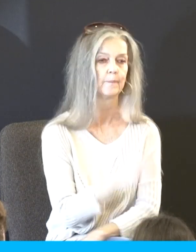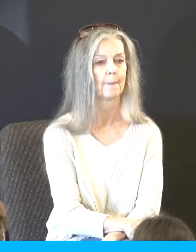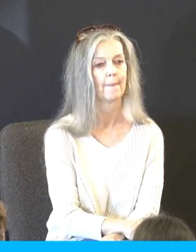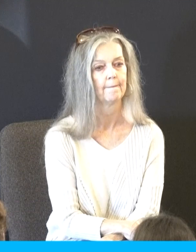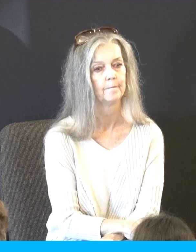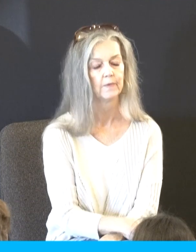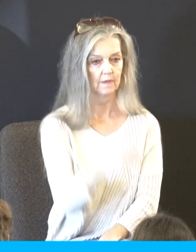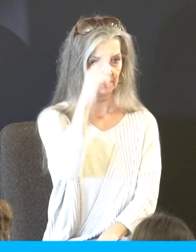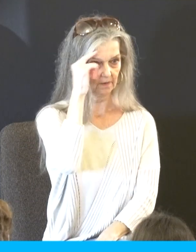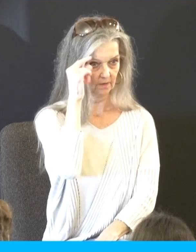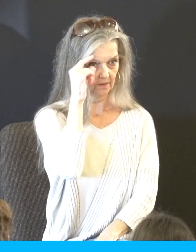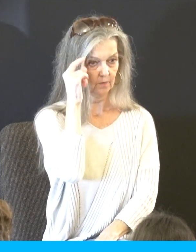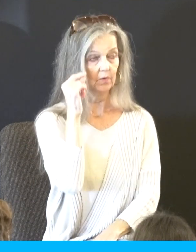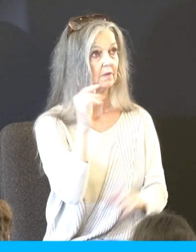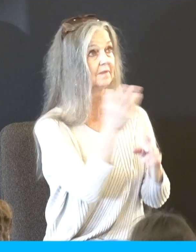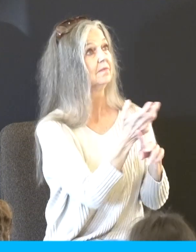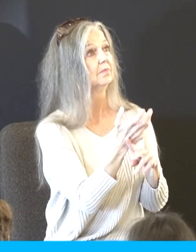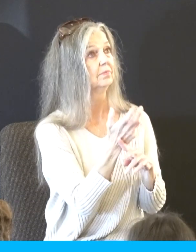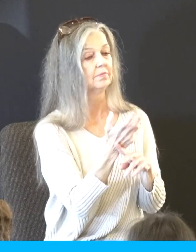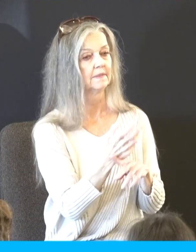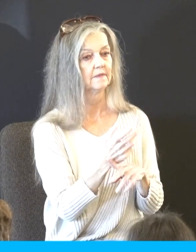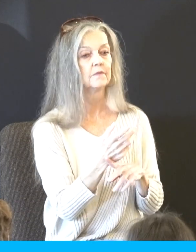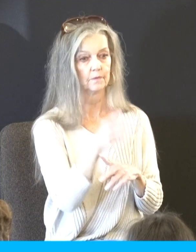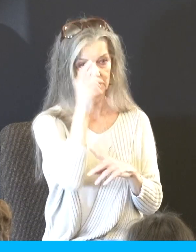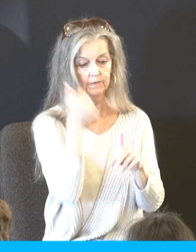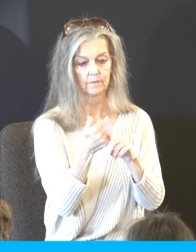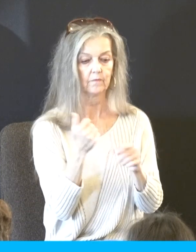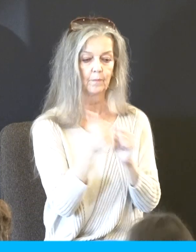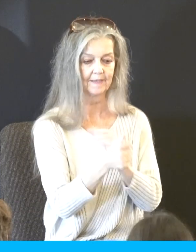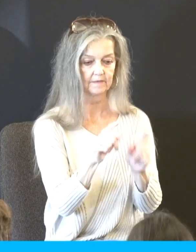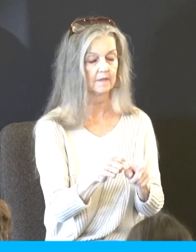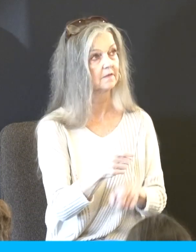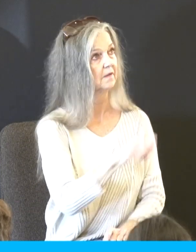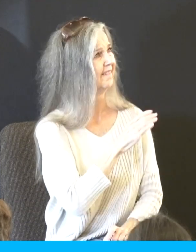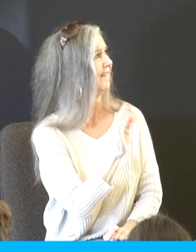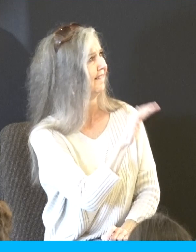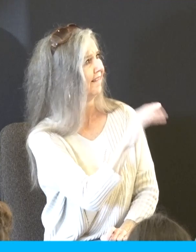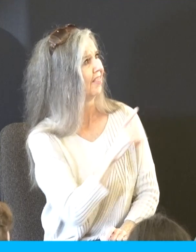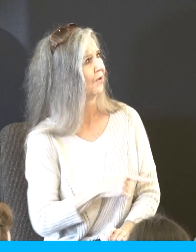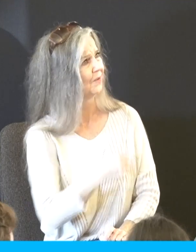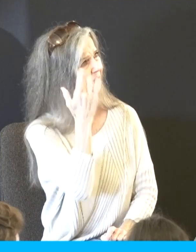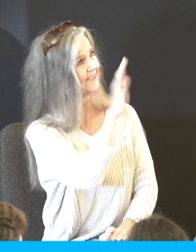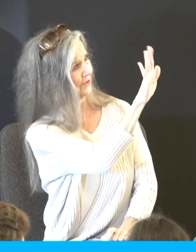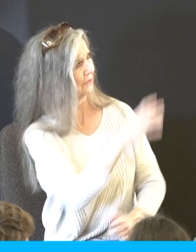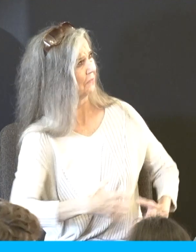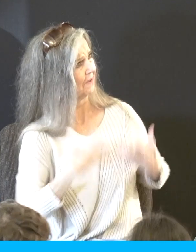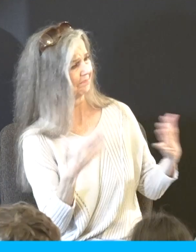Moses besought the Lord, he passes this test. He said, Lord, why does thy wrath wax hot against, here